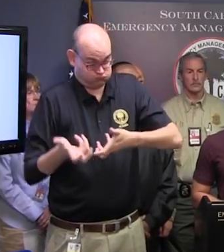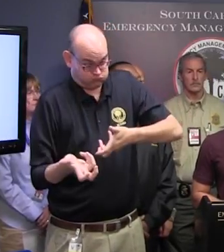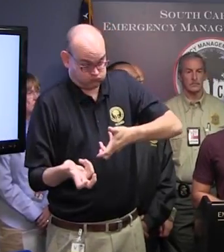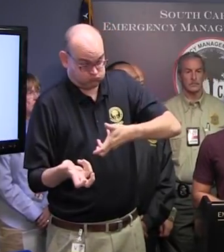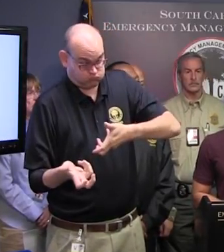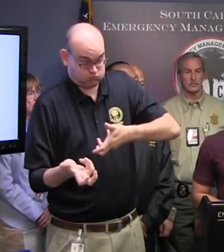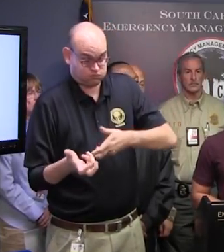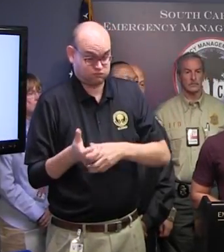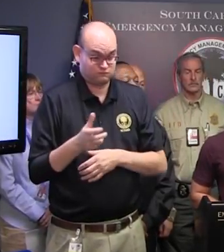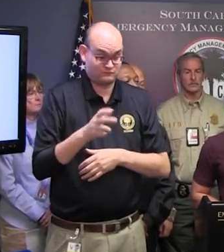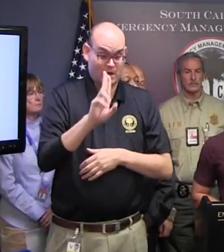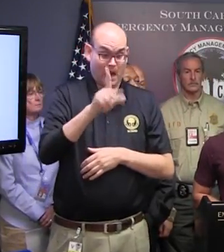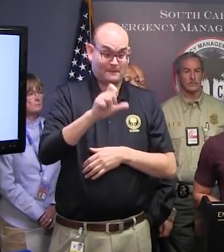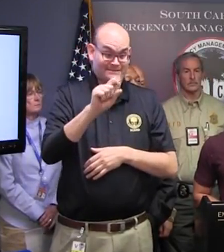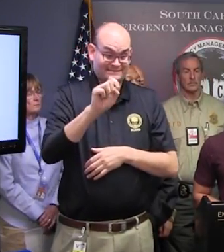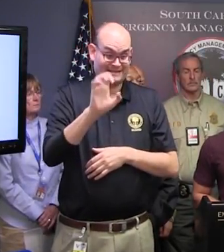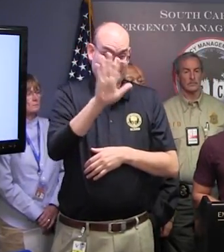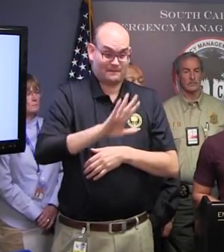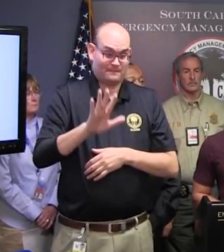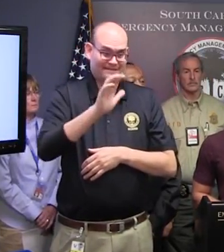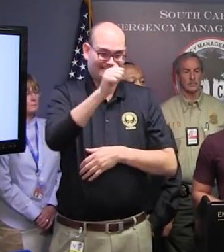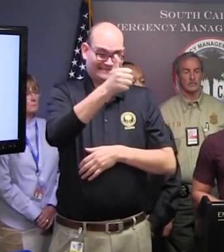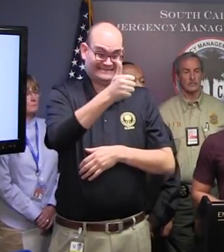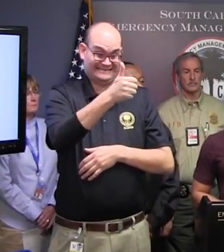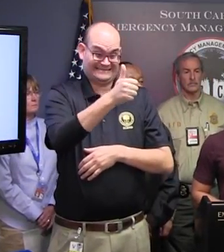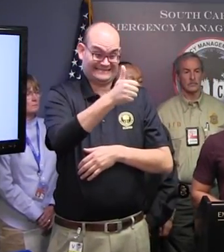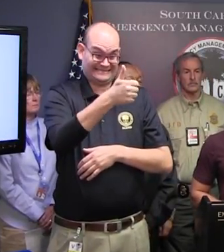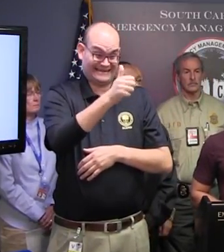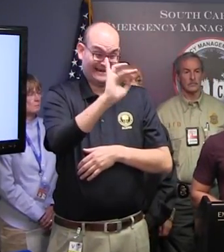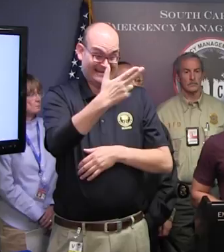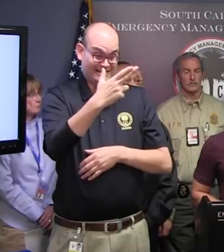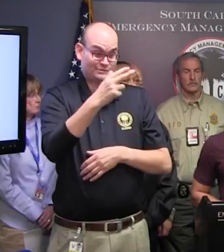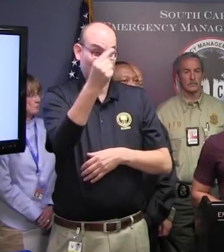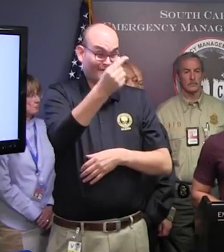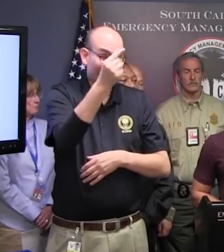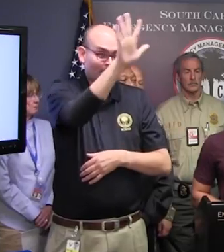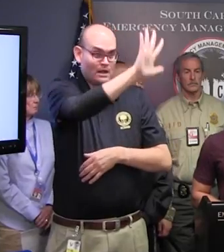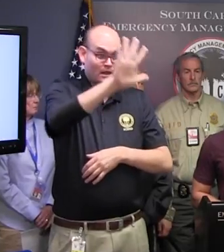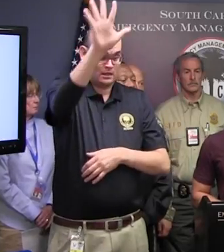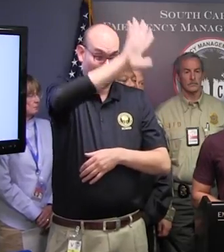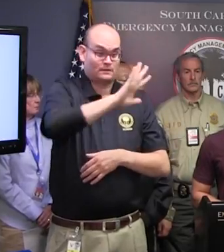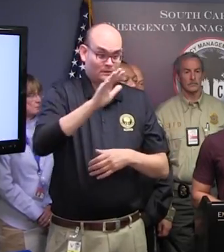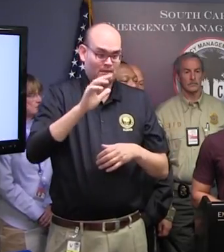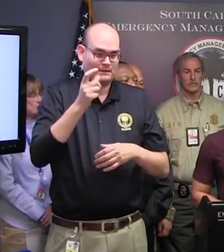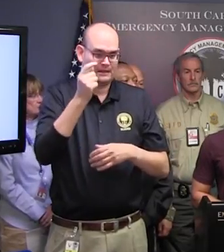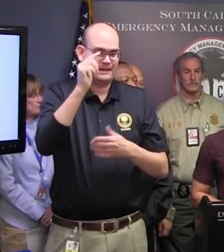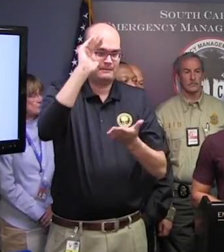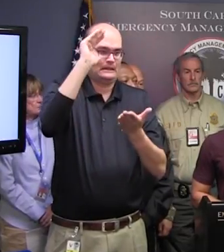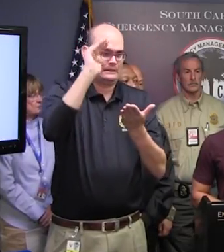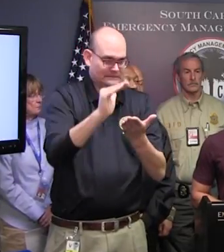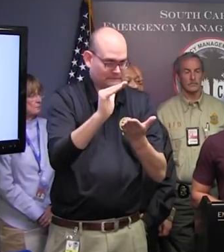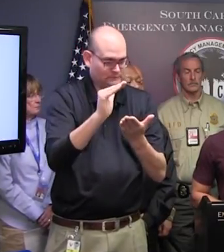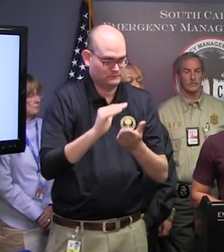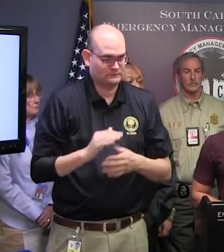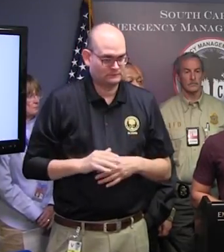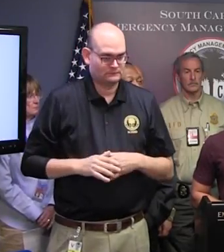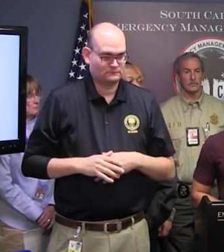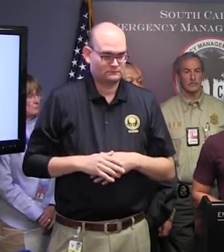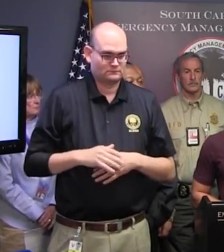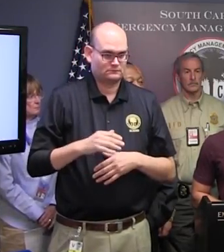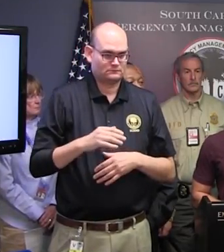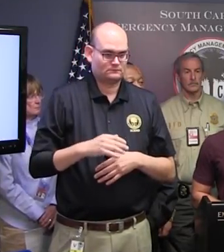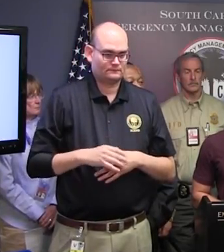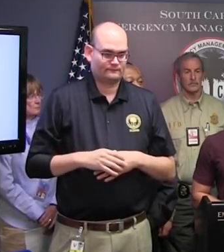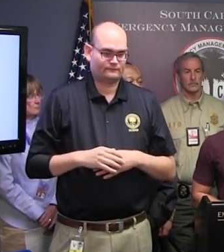of that only minor river flooding is now expected later in the week, mainly on the Santee River near Jamestown. And there's also the threat